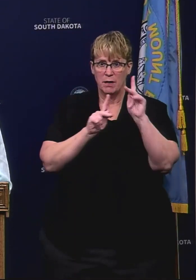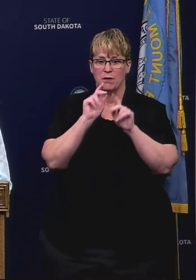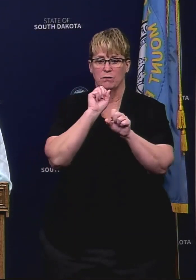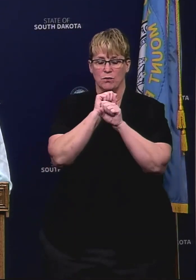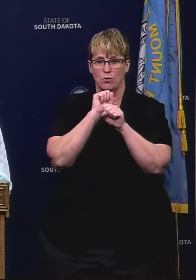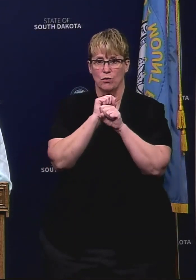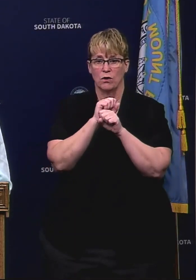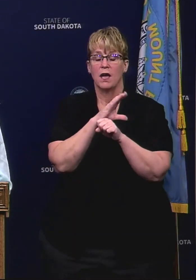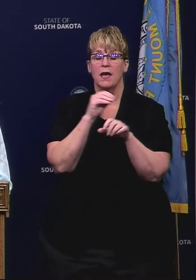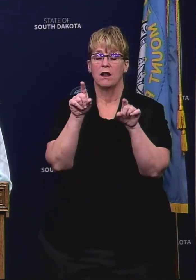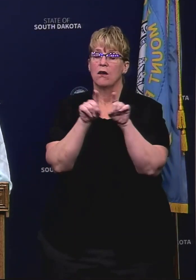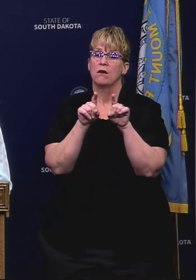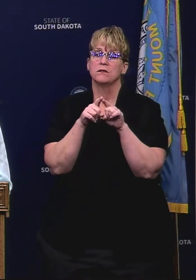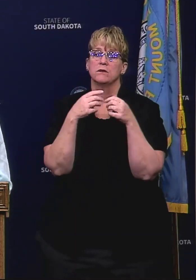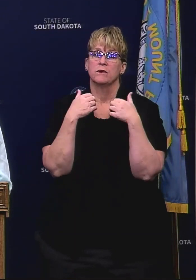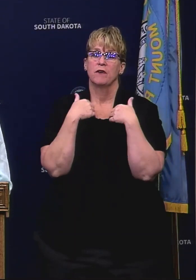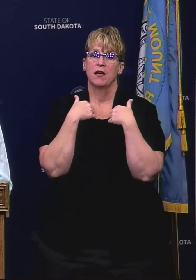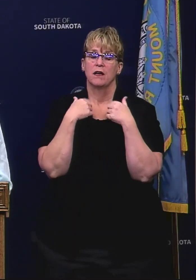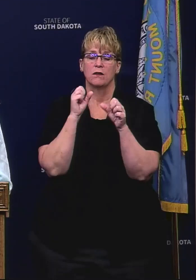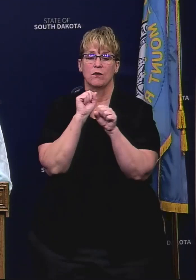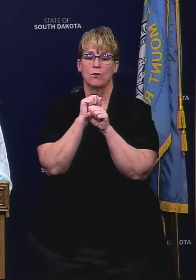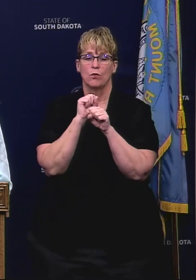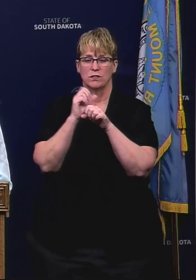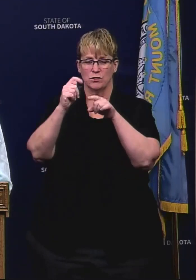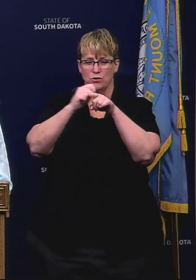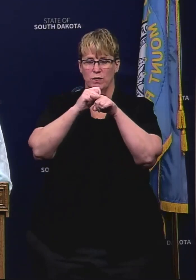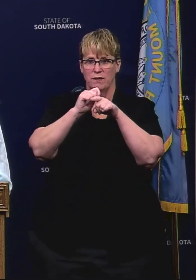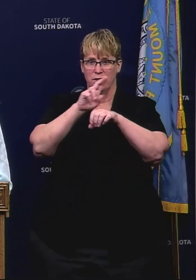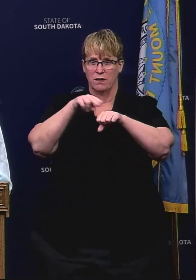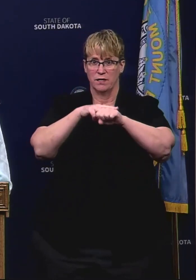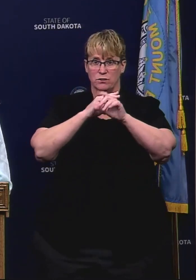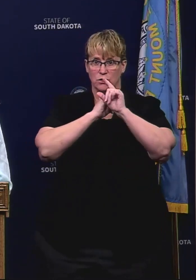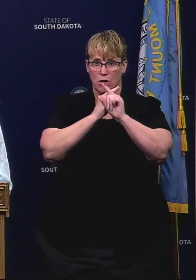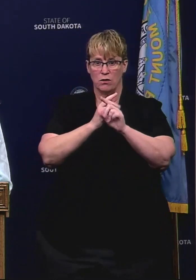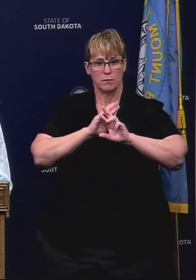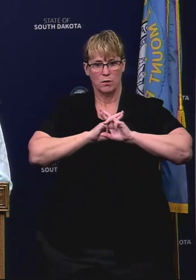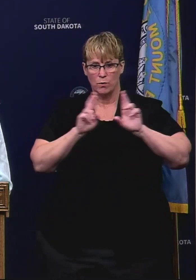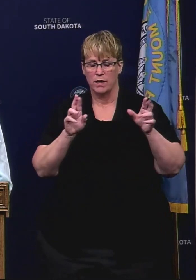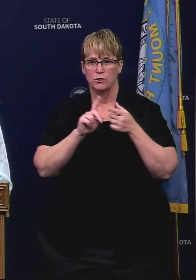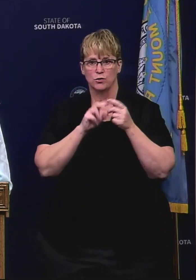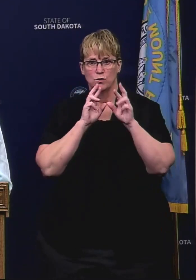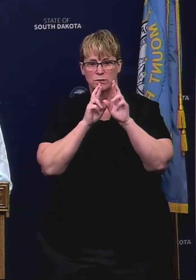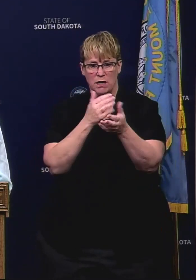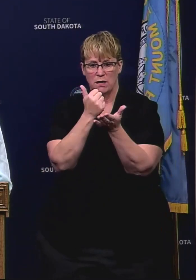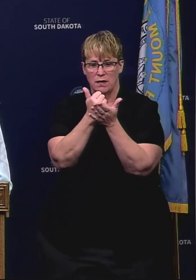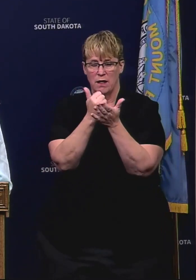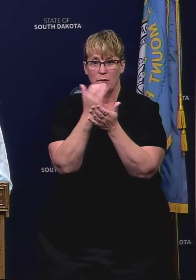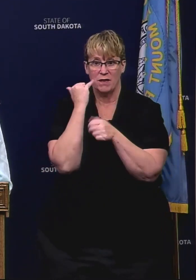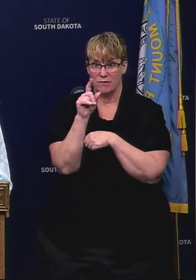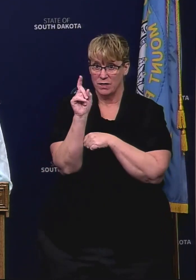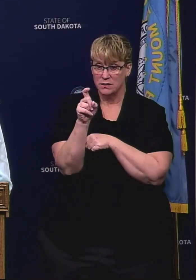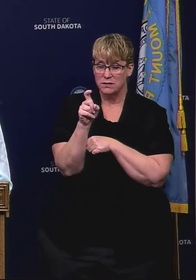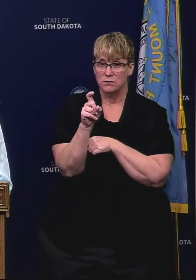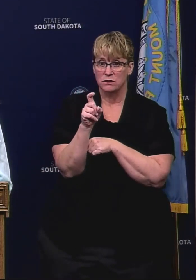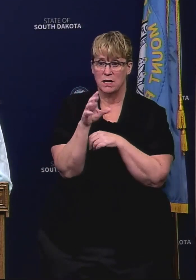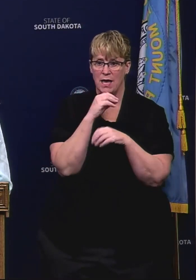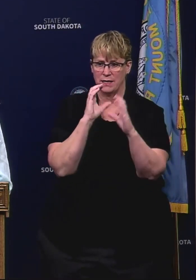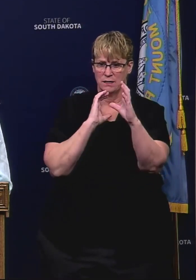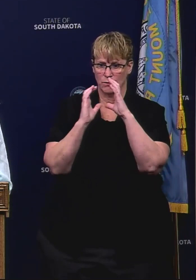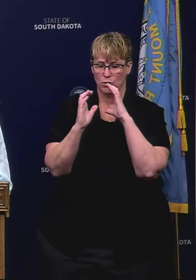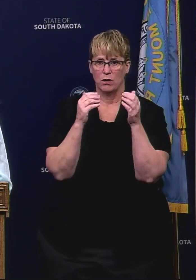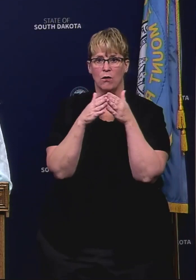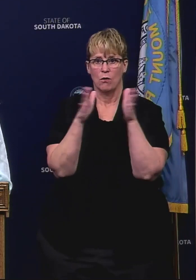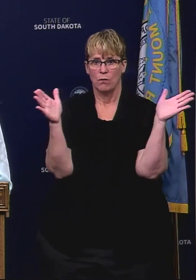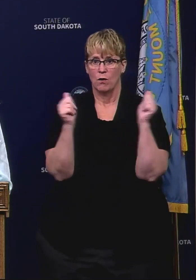respond we also have worked and trained our National Guard to be ready to respond should that be necessary and communicated